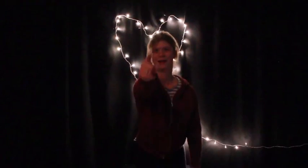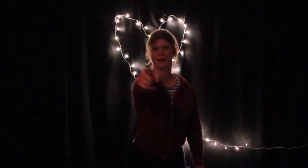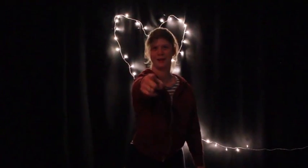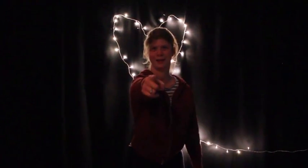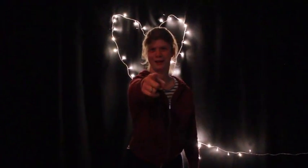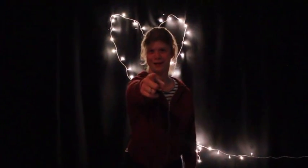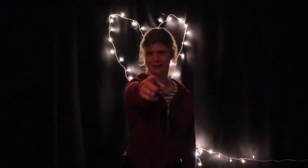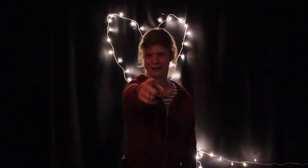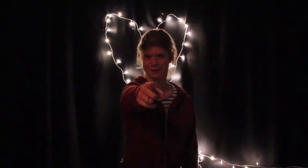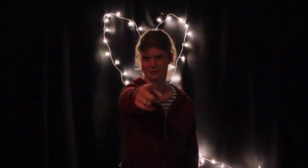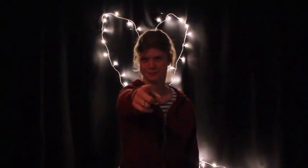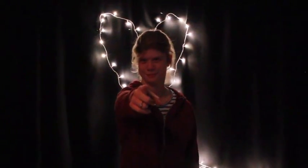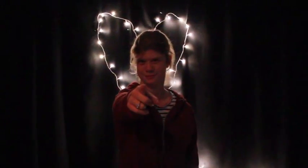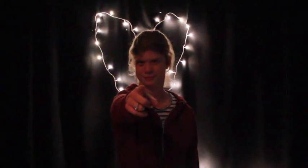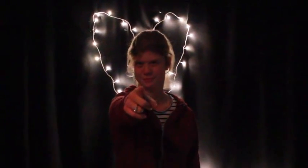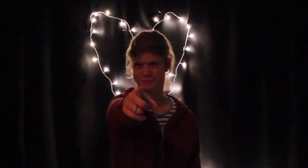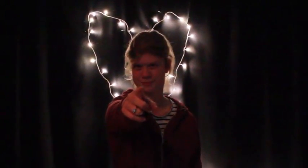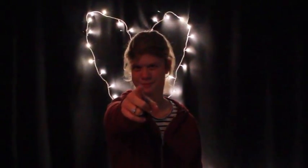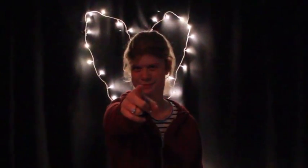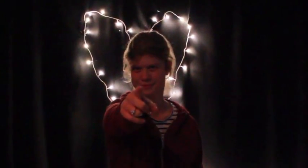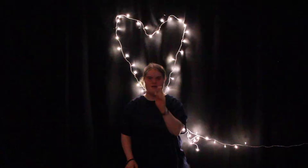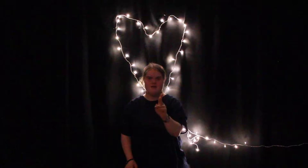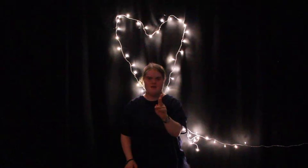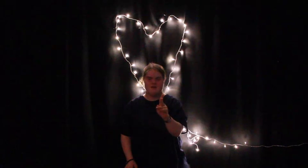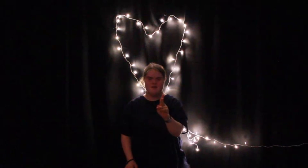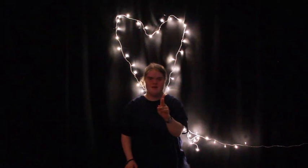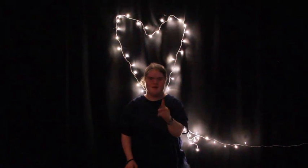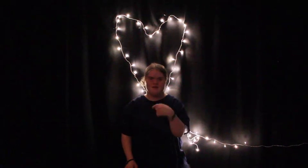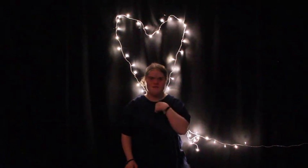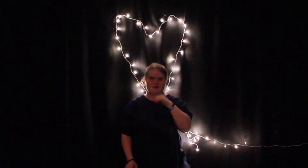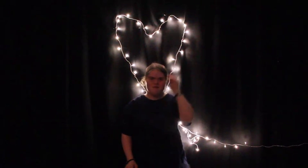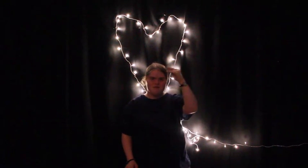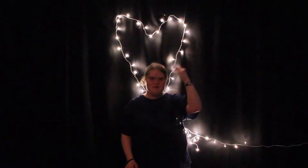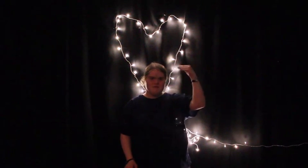may say I'm a dreamer